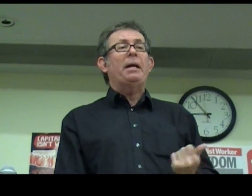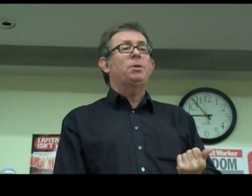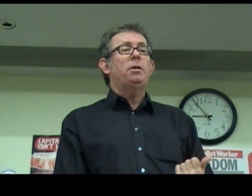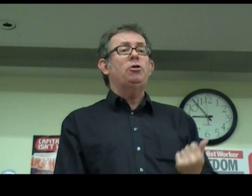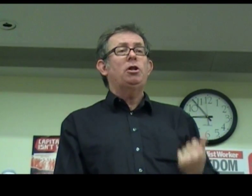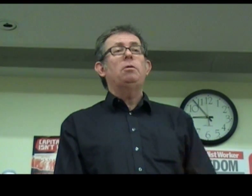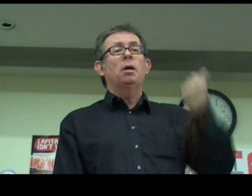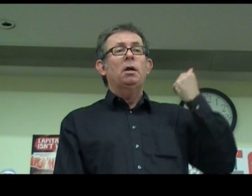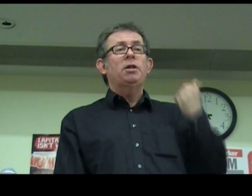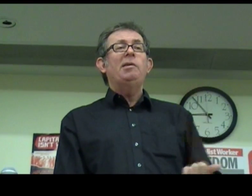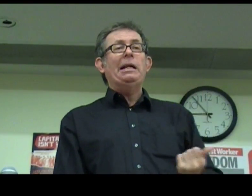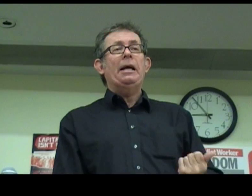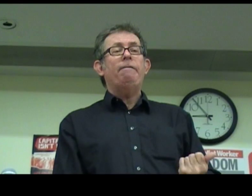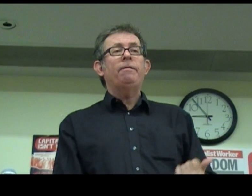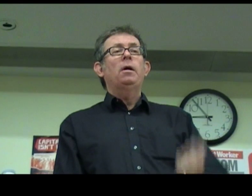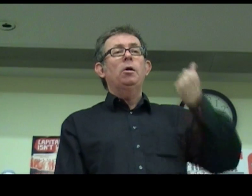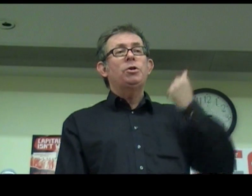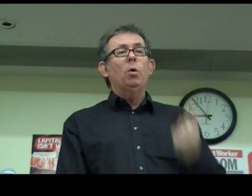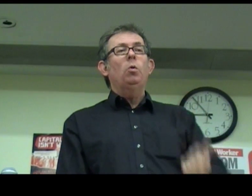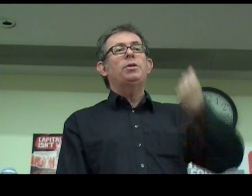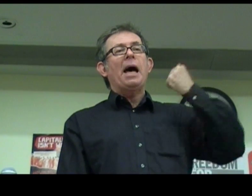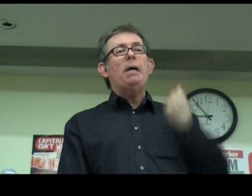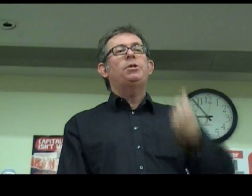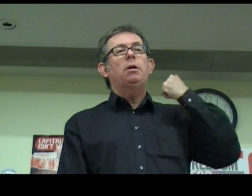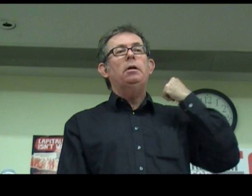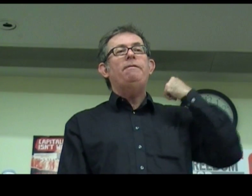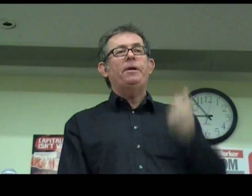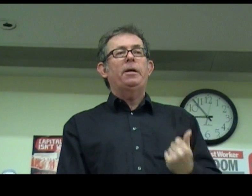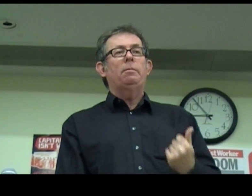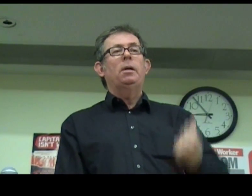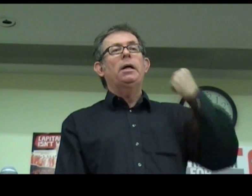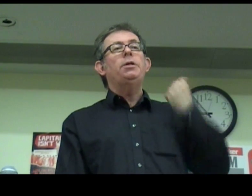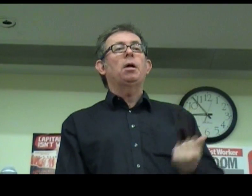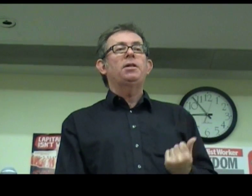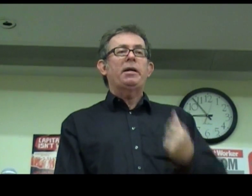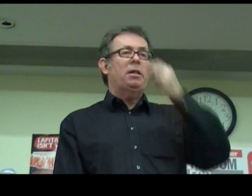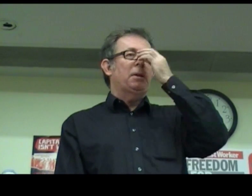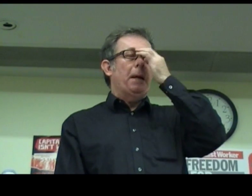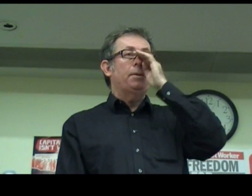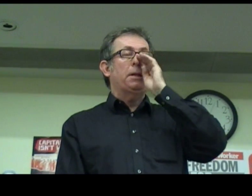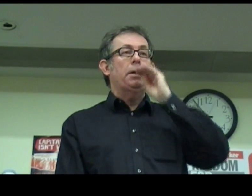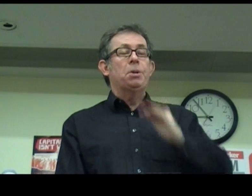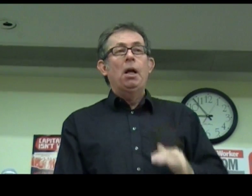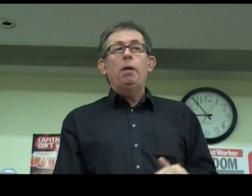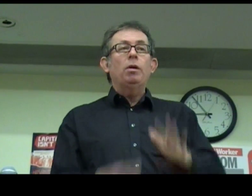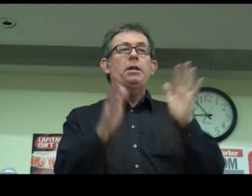Palestinian Jew, Tony Cliff, who was always absolutely firm in his solidarity with the Palestinians. He had